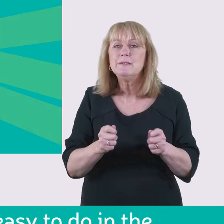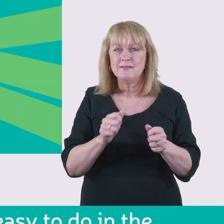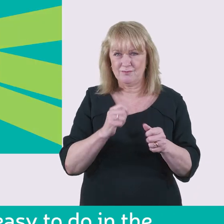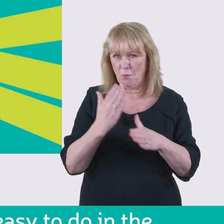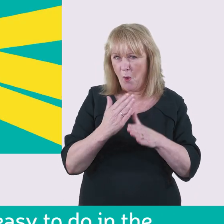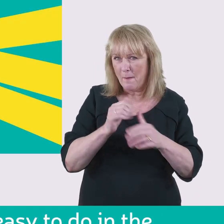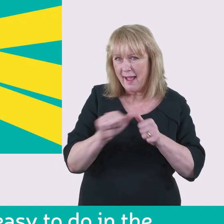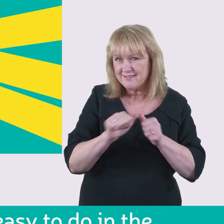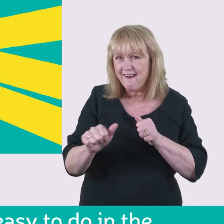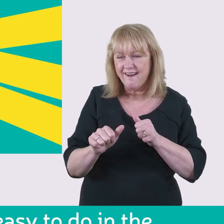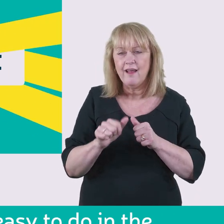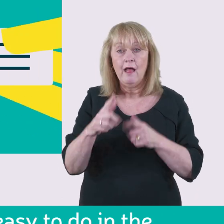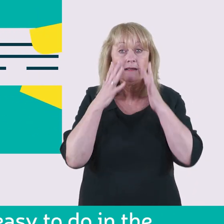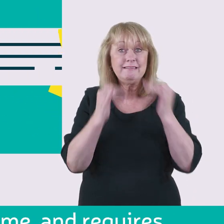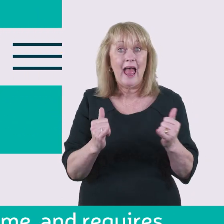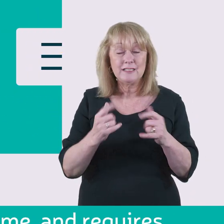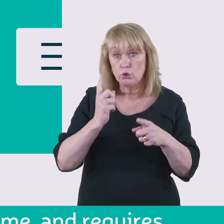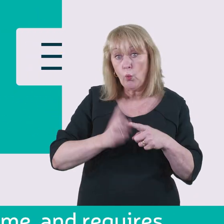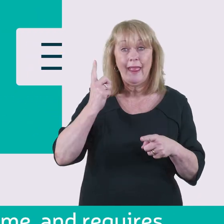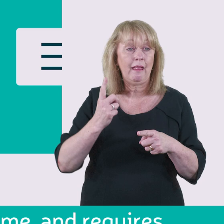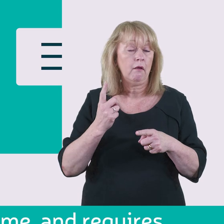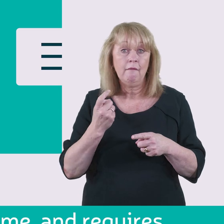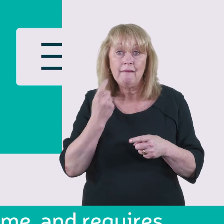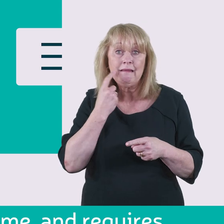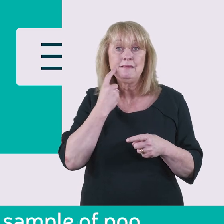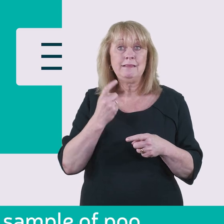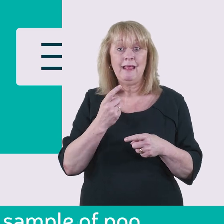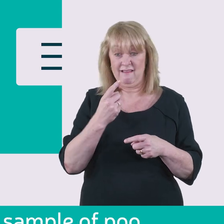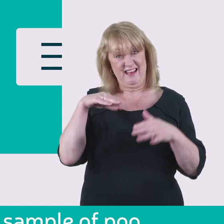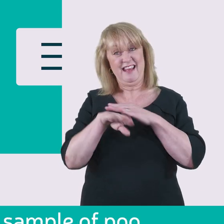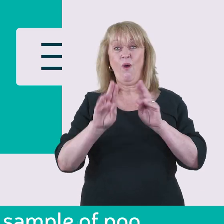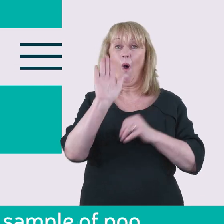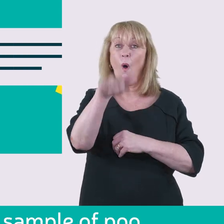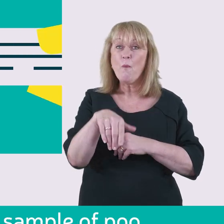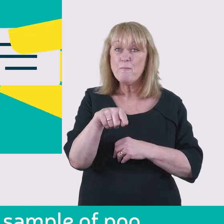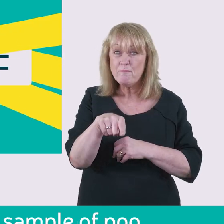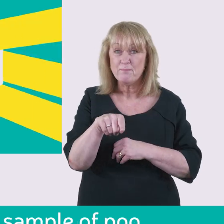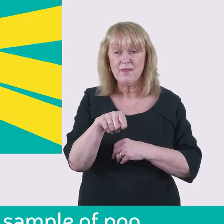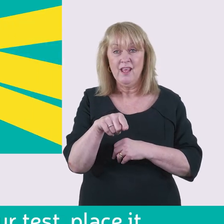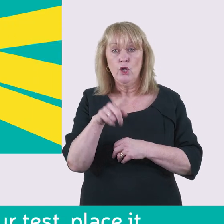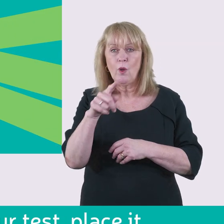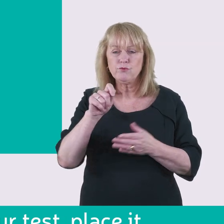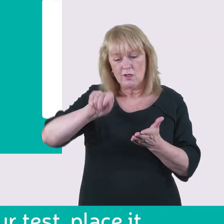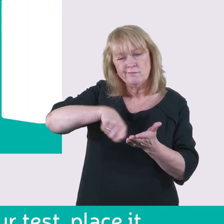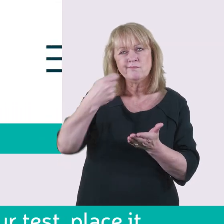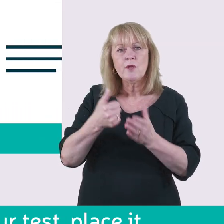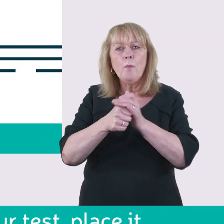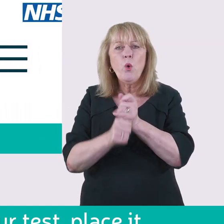test is quick and easy to do in the privacy of your own home and requires you to collect a small sample of poo. After completing your test,